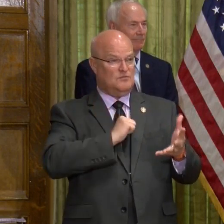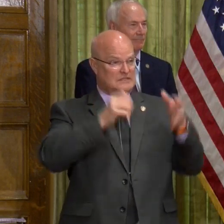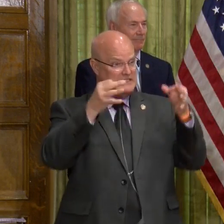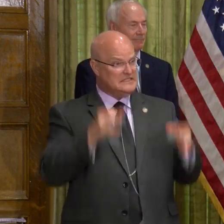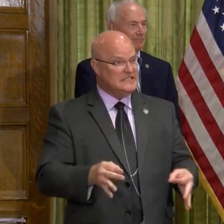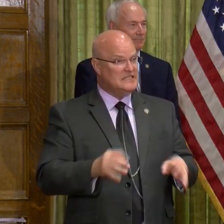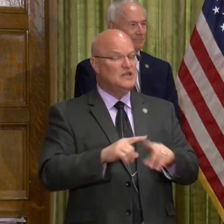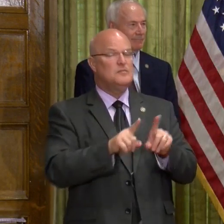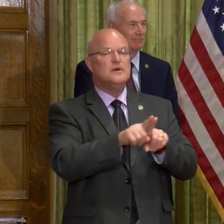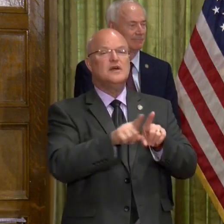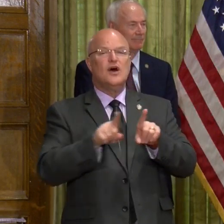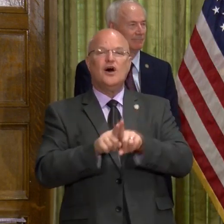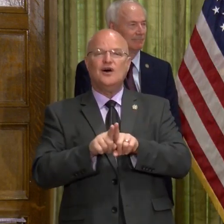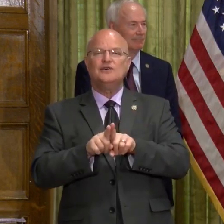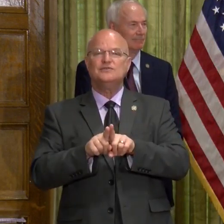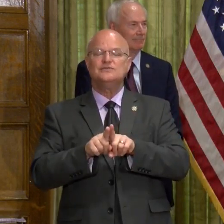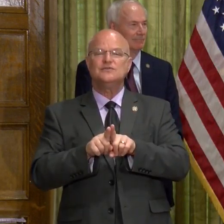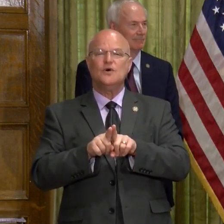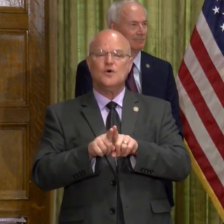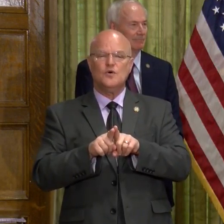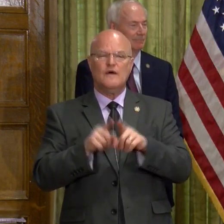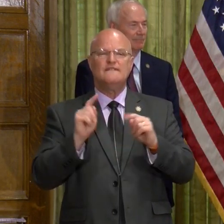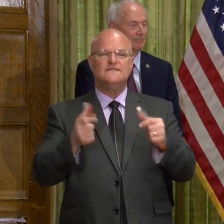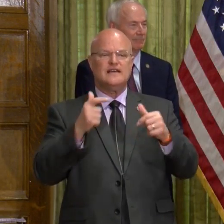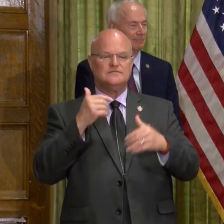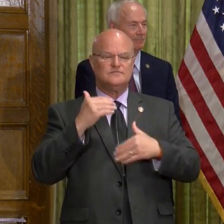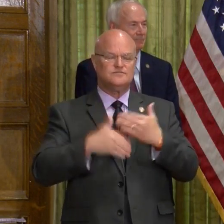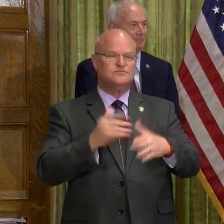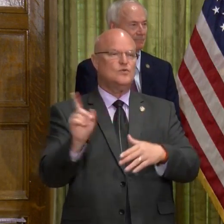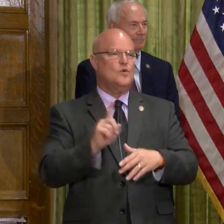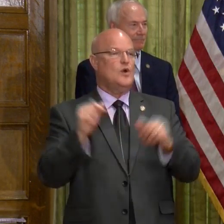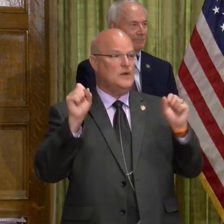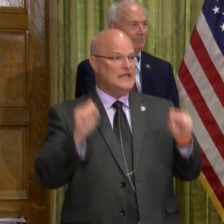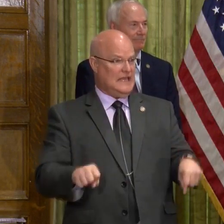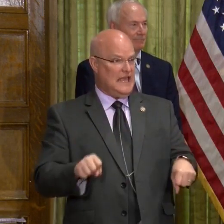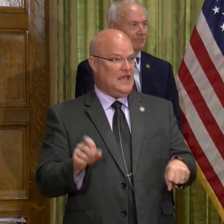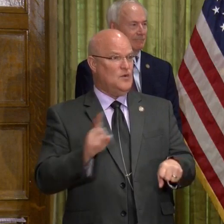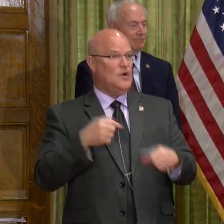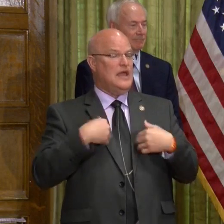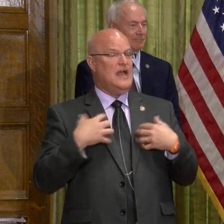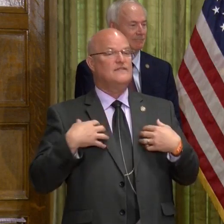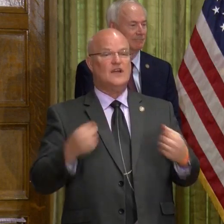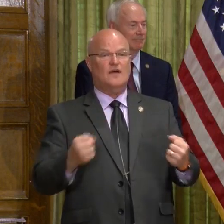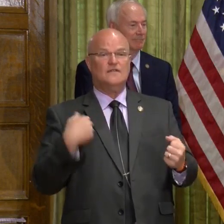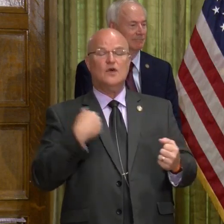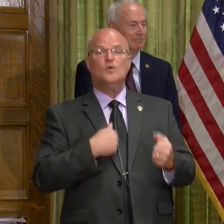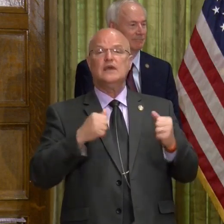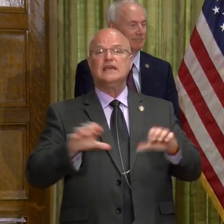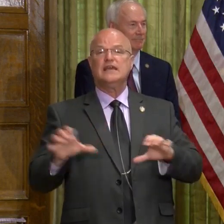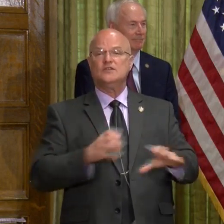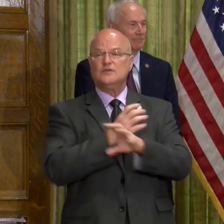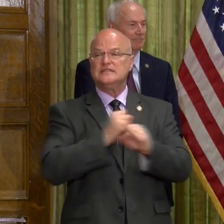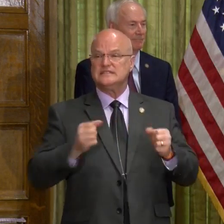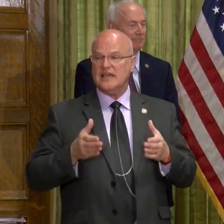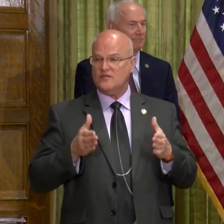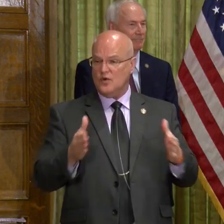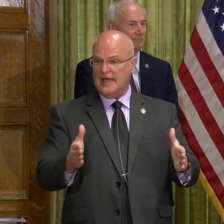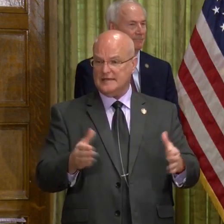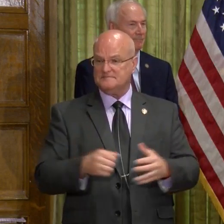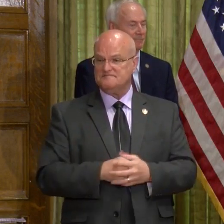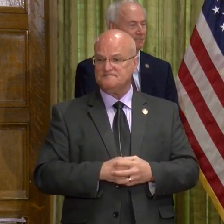but also move faster where we can and where we have confidence that we can do so in a safe way.